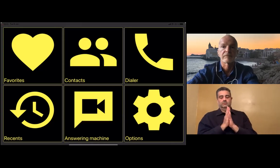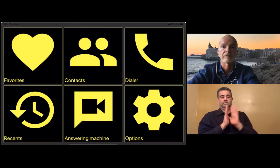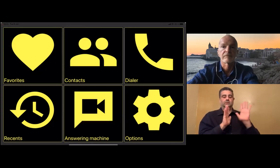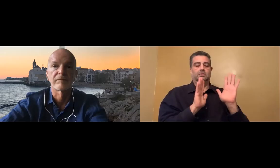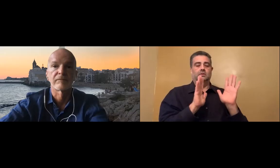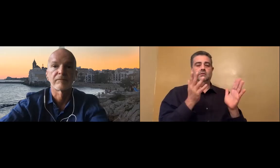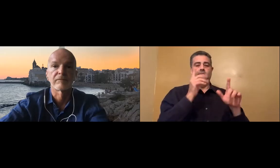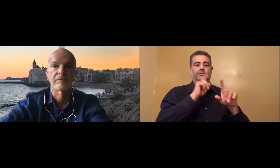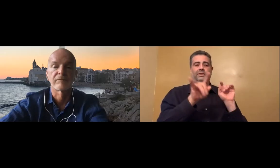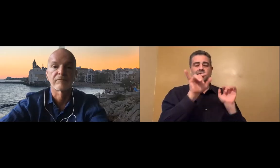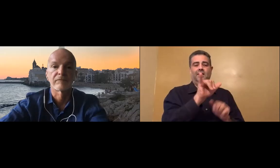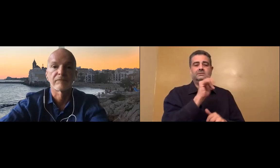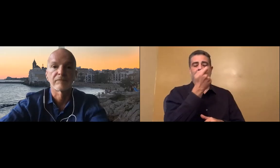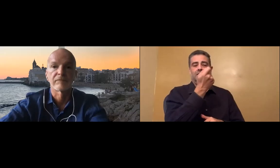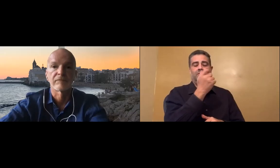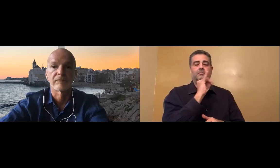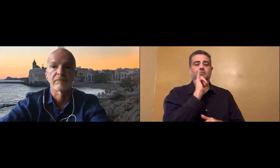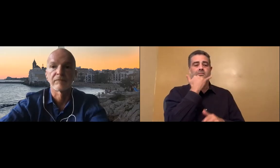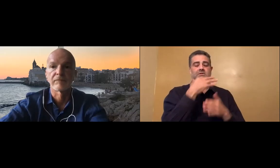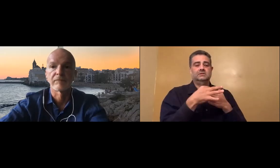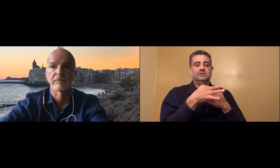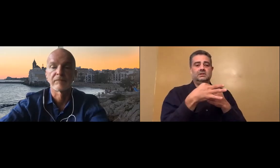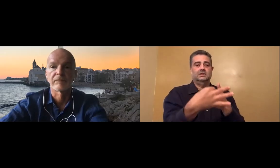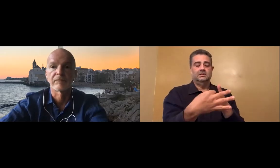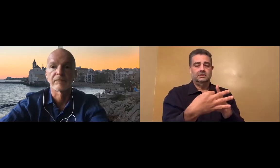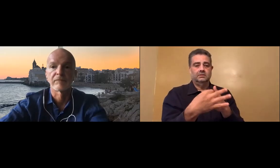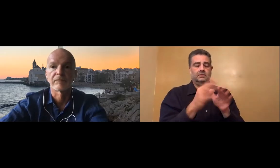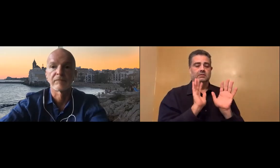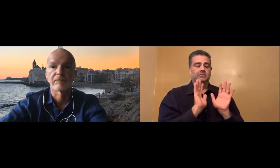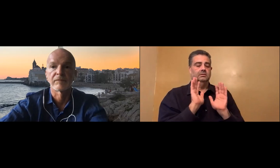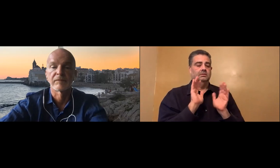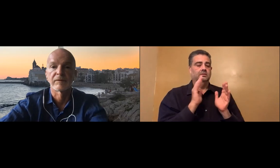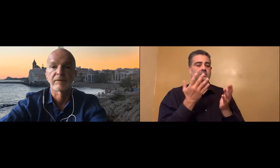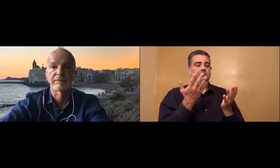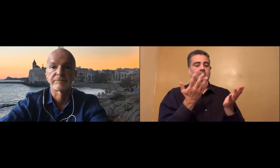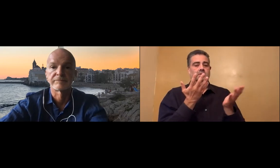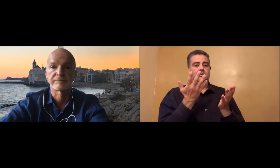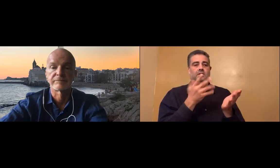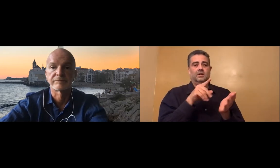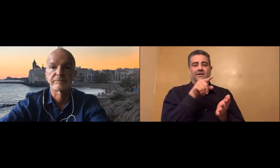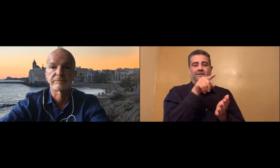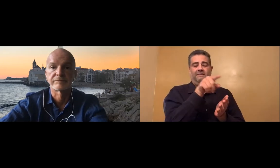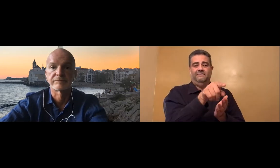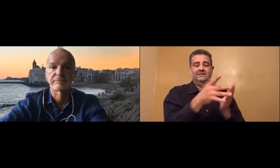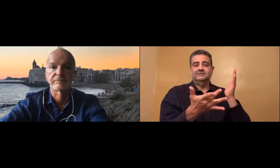deaf and blind and how this is established for them. That's a little misleading